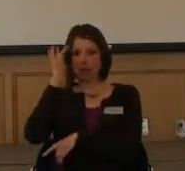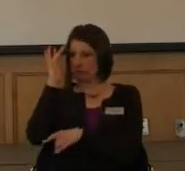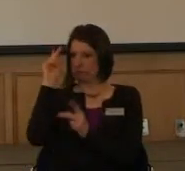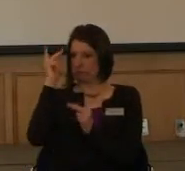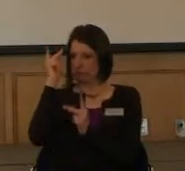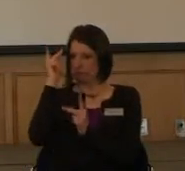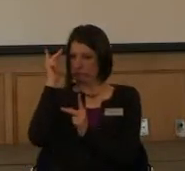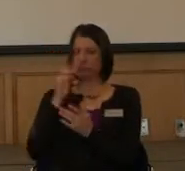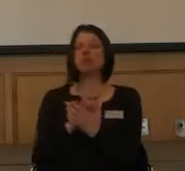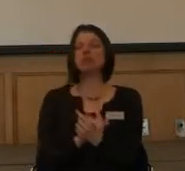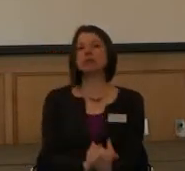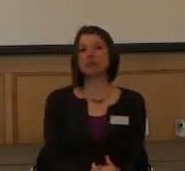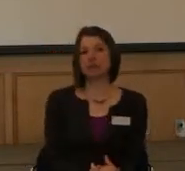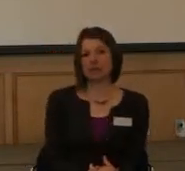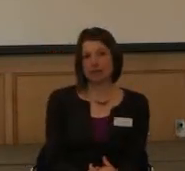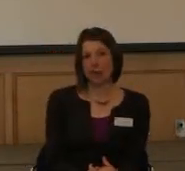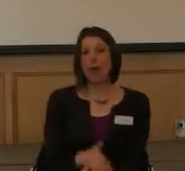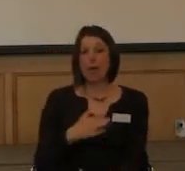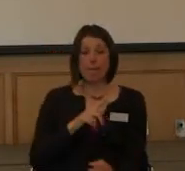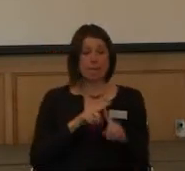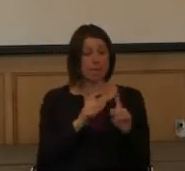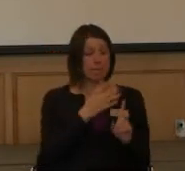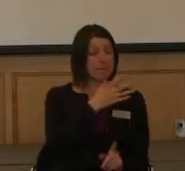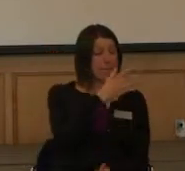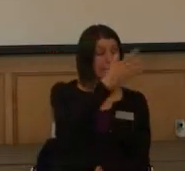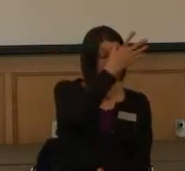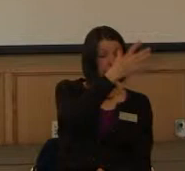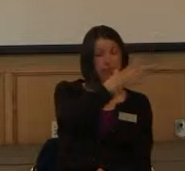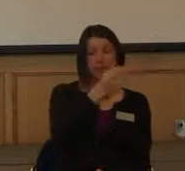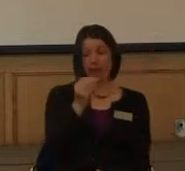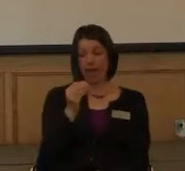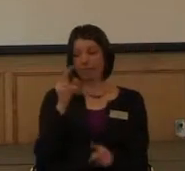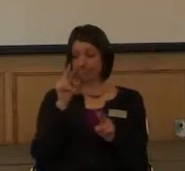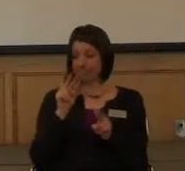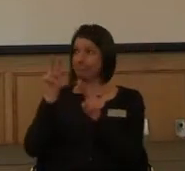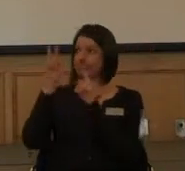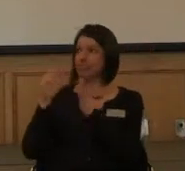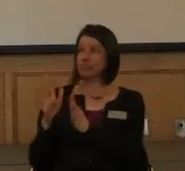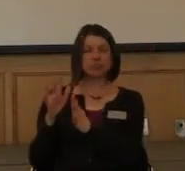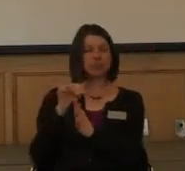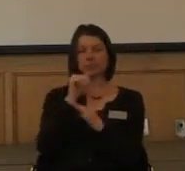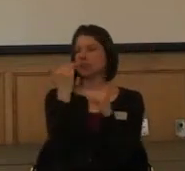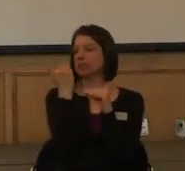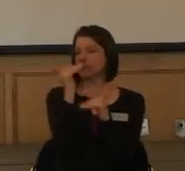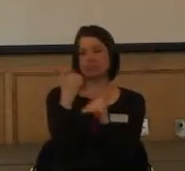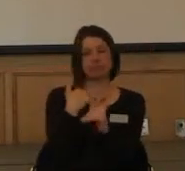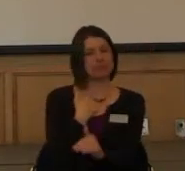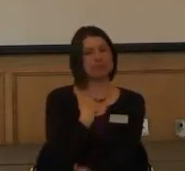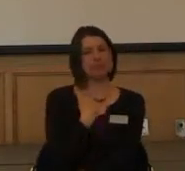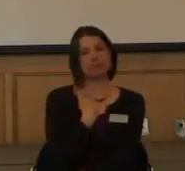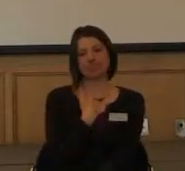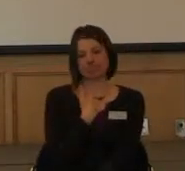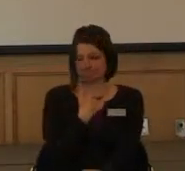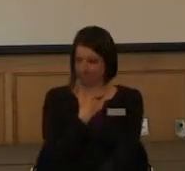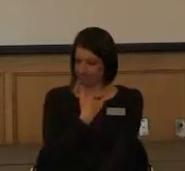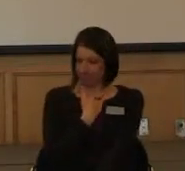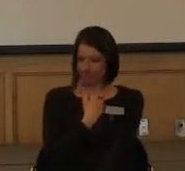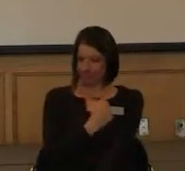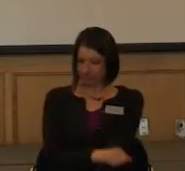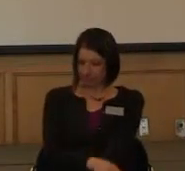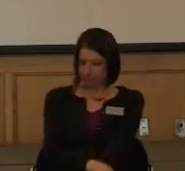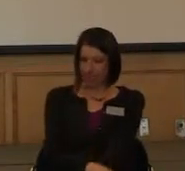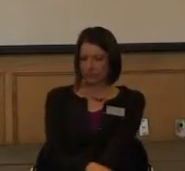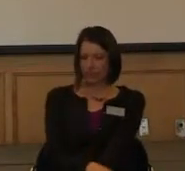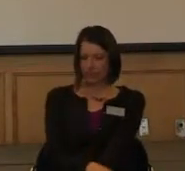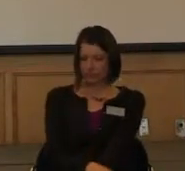mentor who, you know, didn't put any limits on you really, I think,